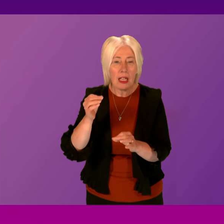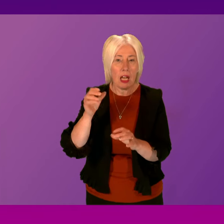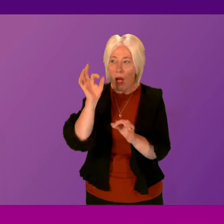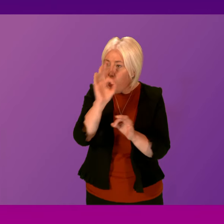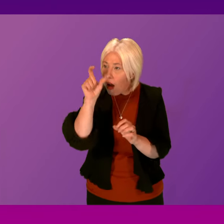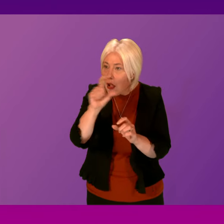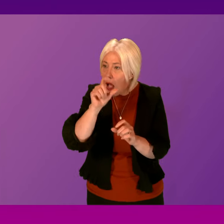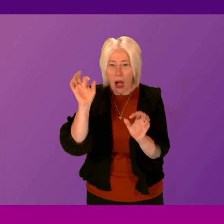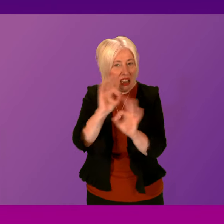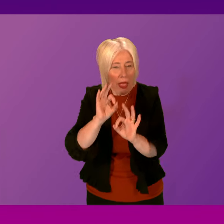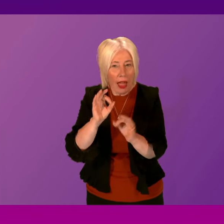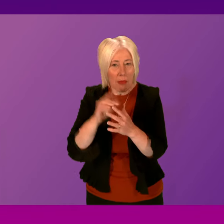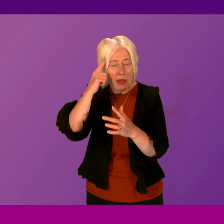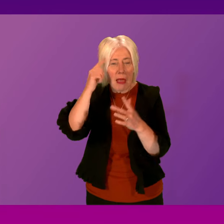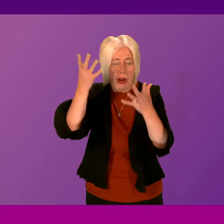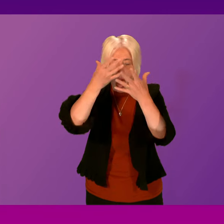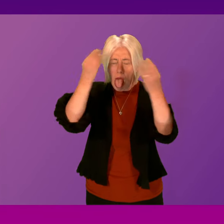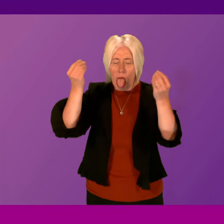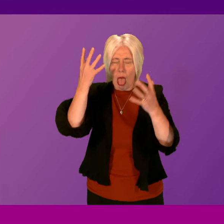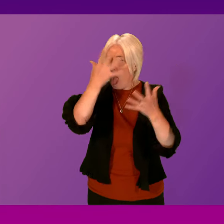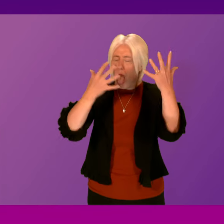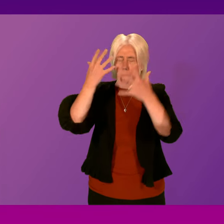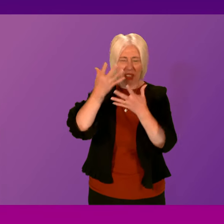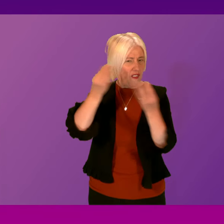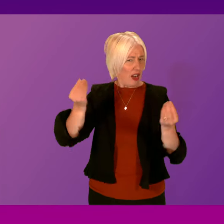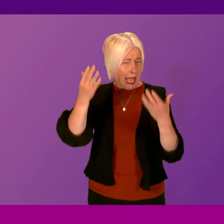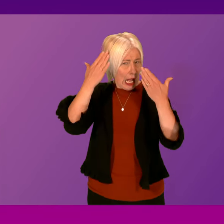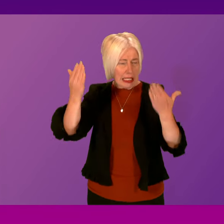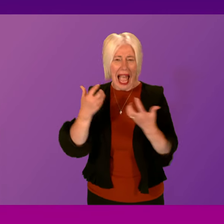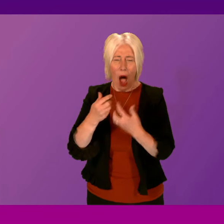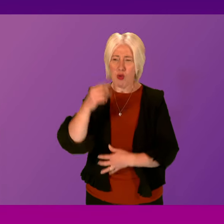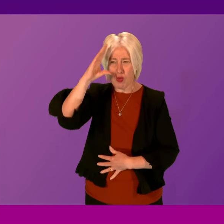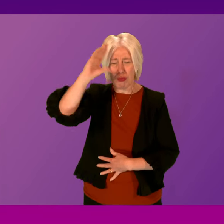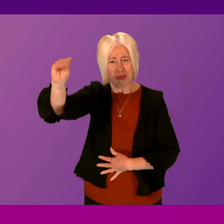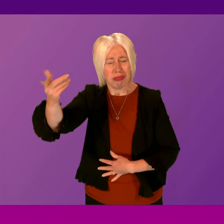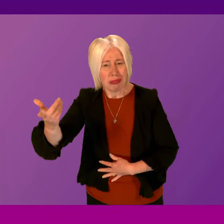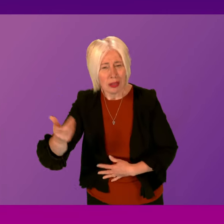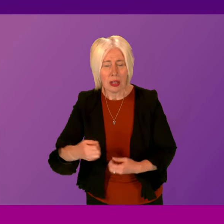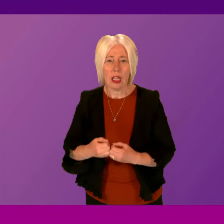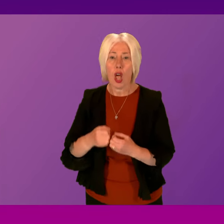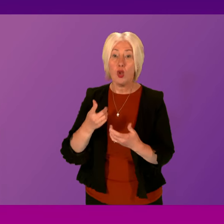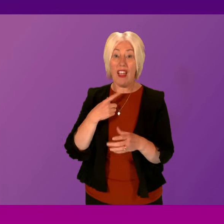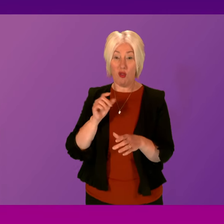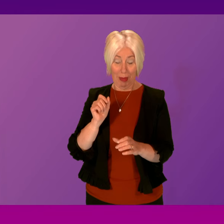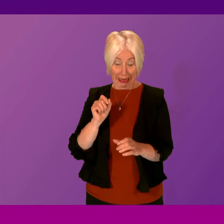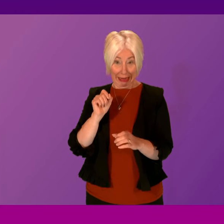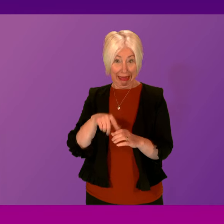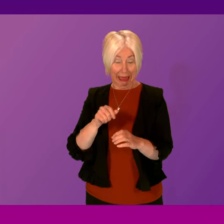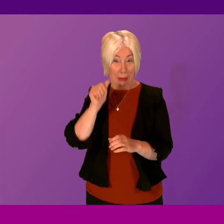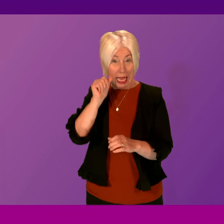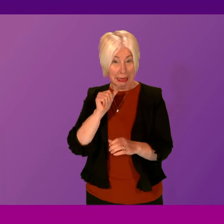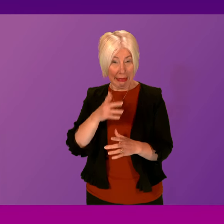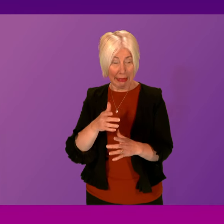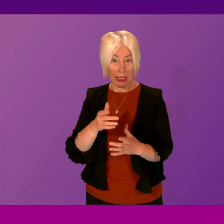It can make it difficult to report those crimes. There are great campaigns, as the First Minister has already outlined if you're spiked, but I believe